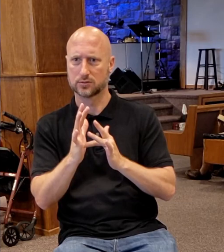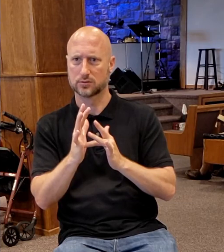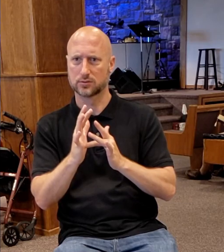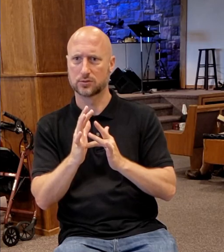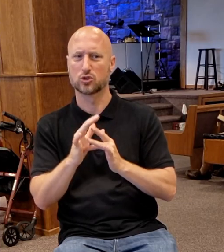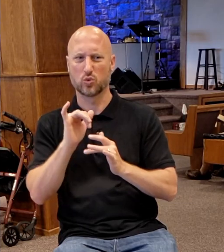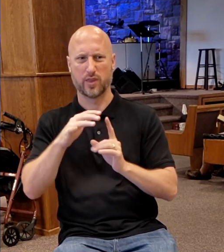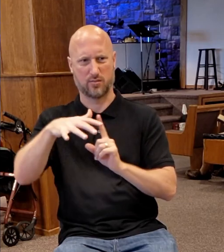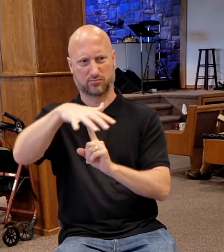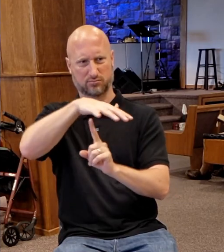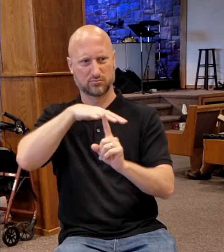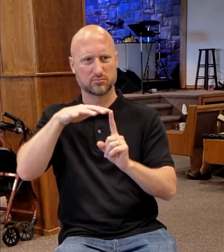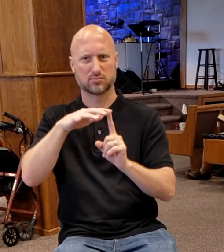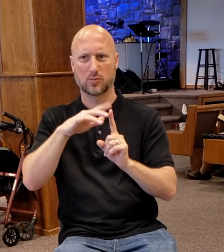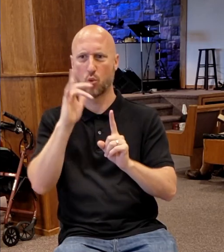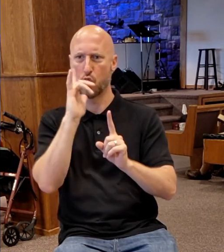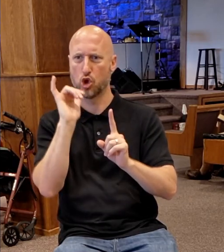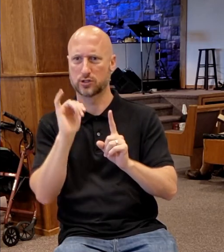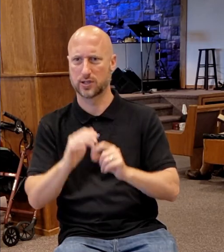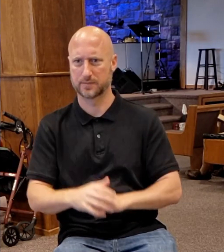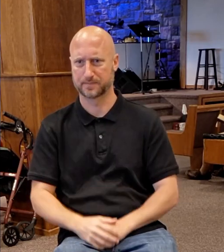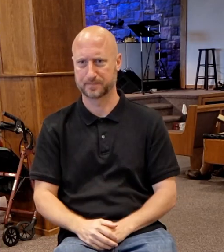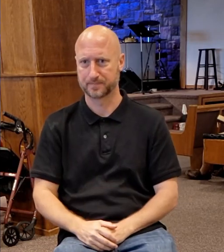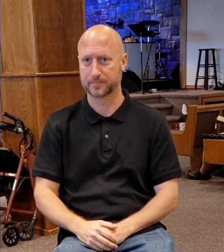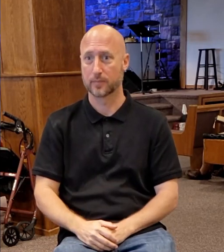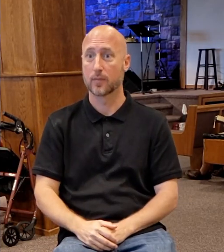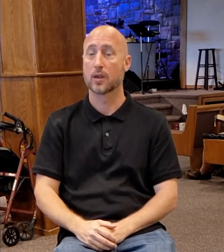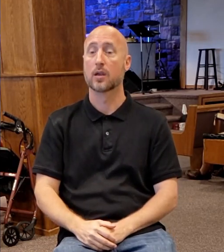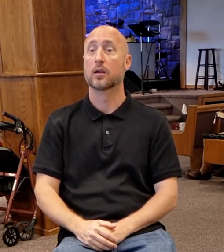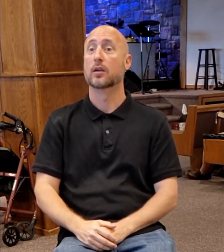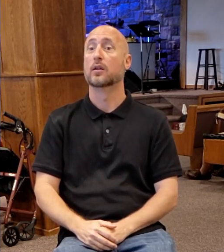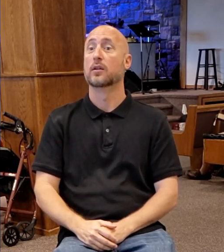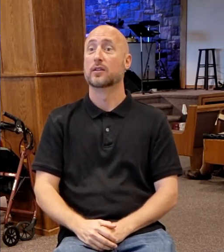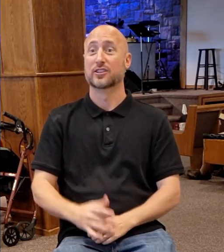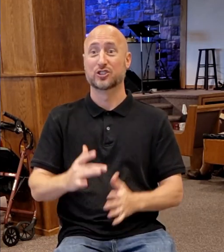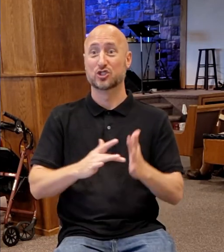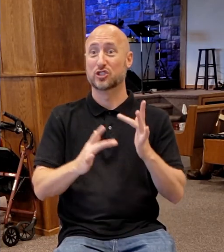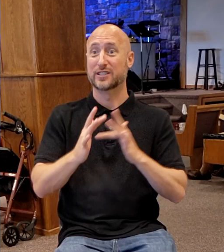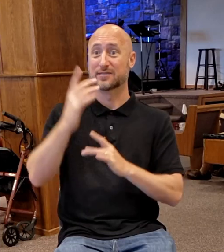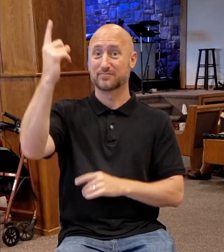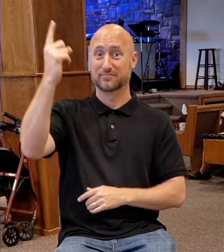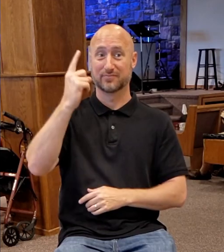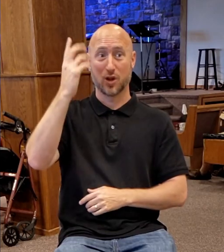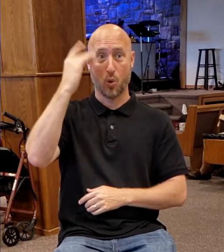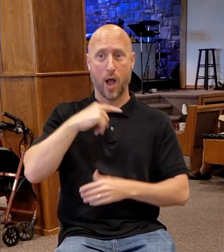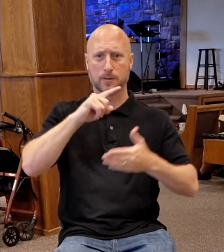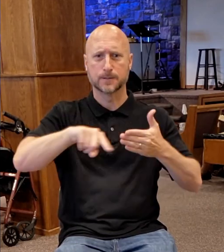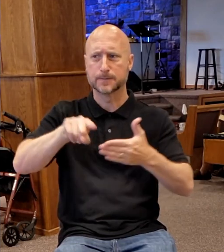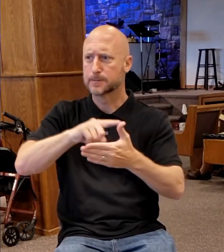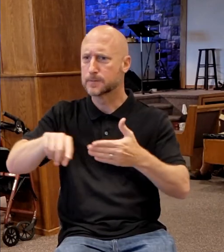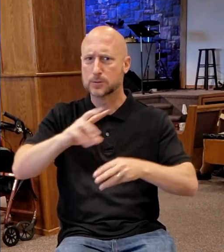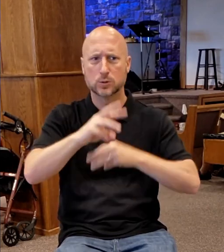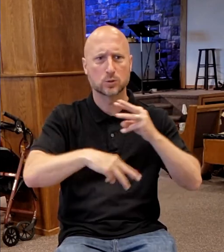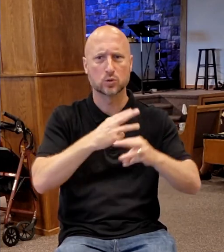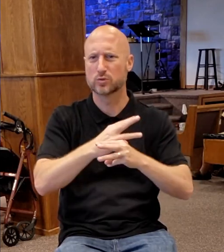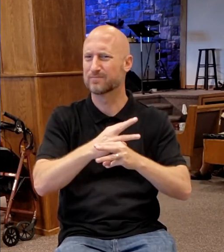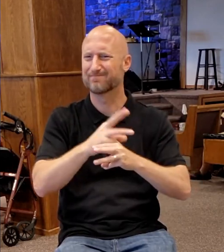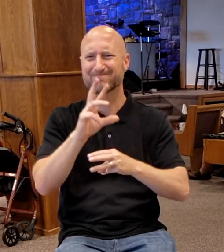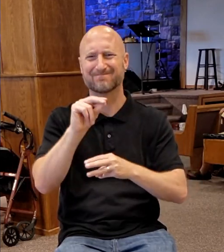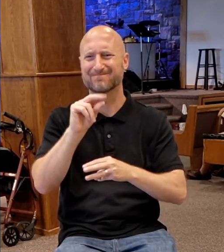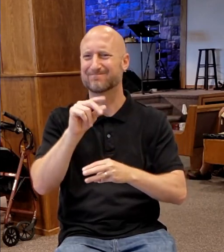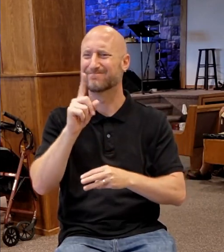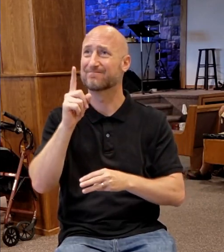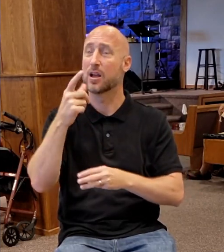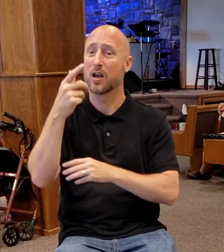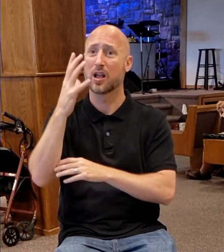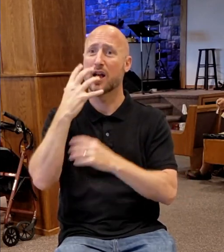you know, he didn't come to condemn the world. God so loved the world, he gave his son. Every intention on his side